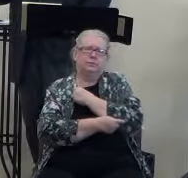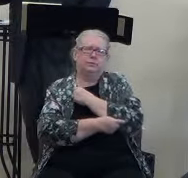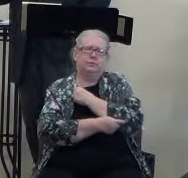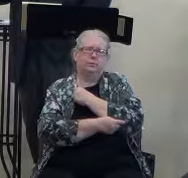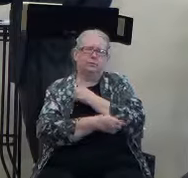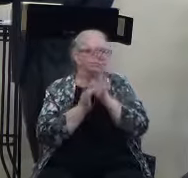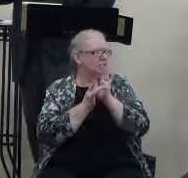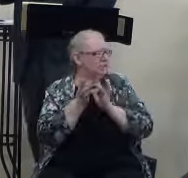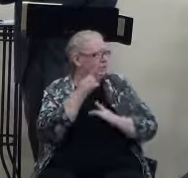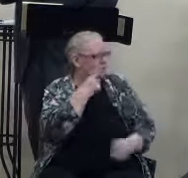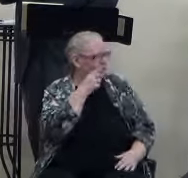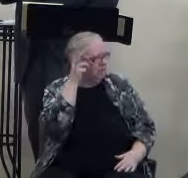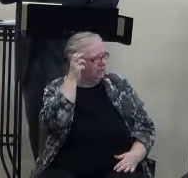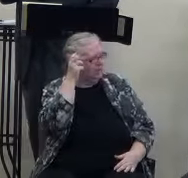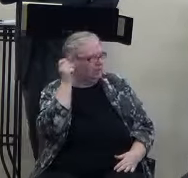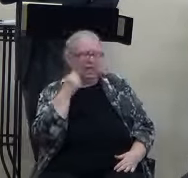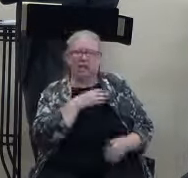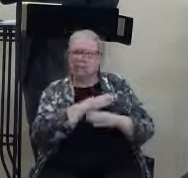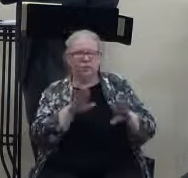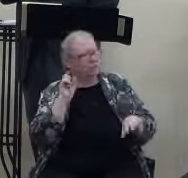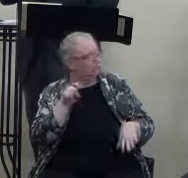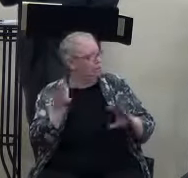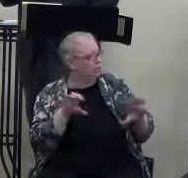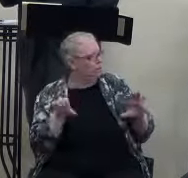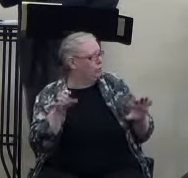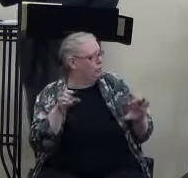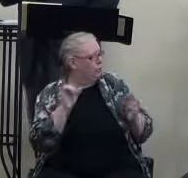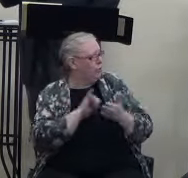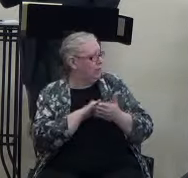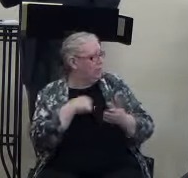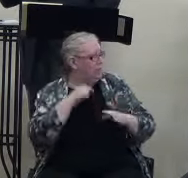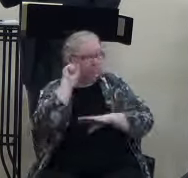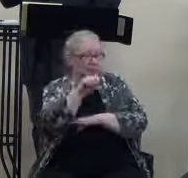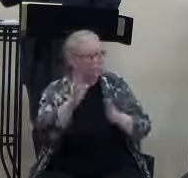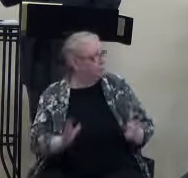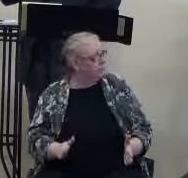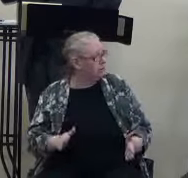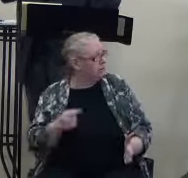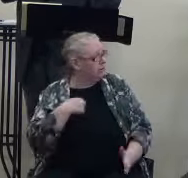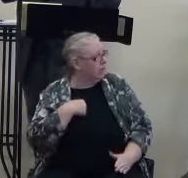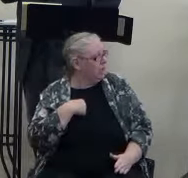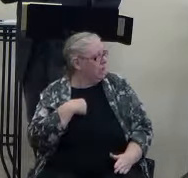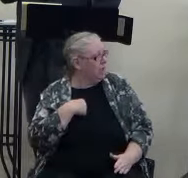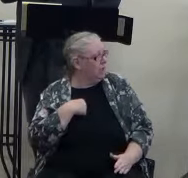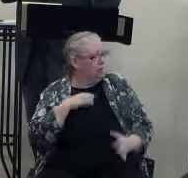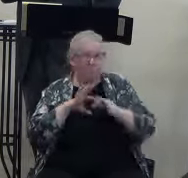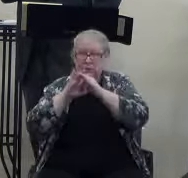jerk, I don't have to do that. I'm an overcomer. I'm a child. I'm adopted. I'm not an orphan.